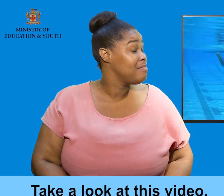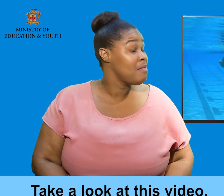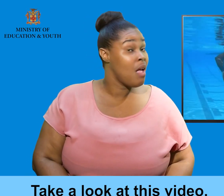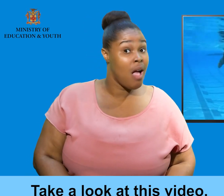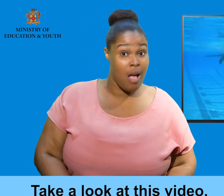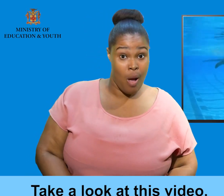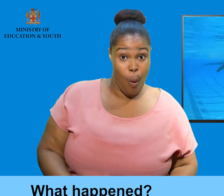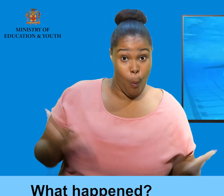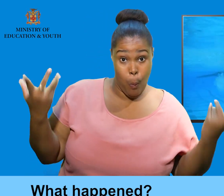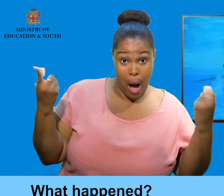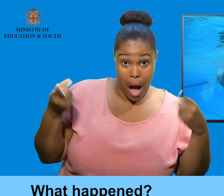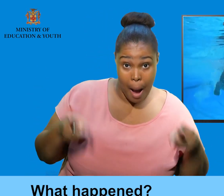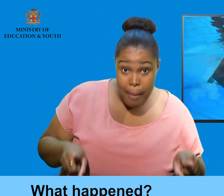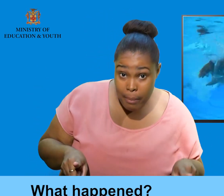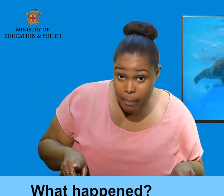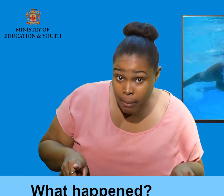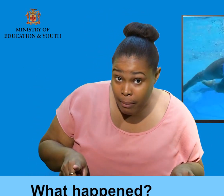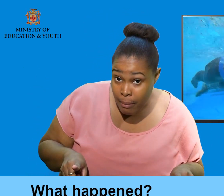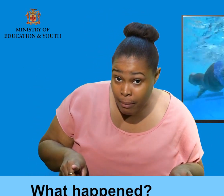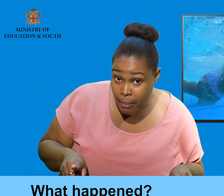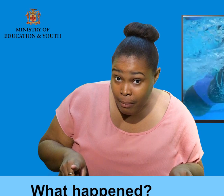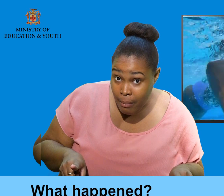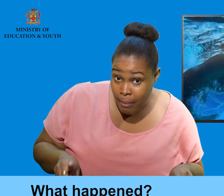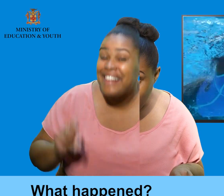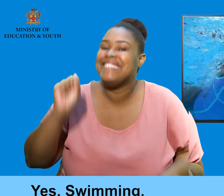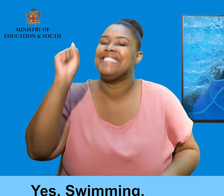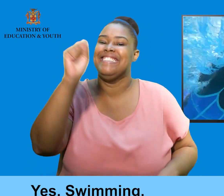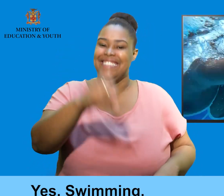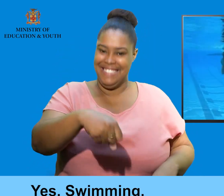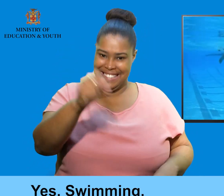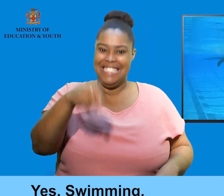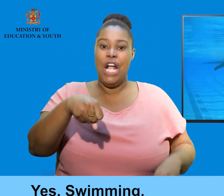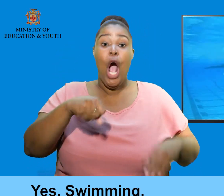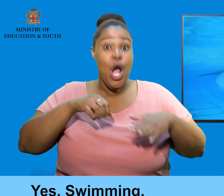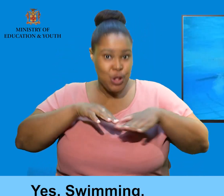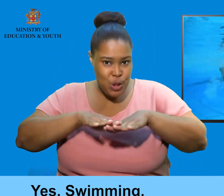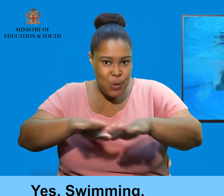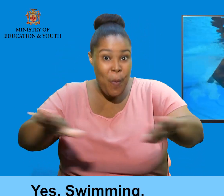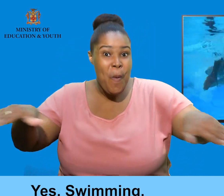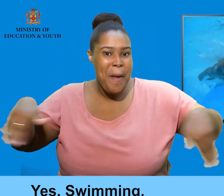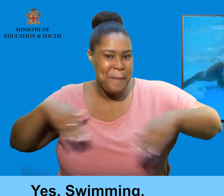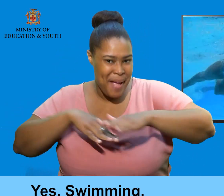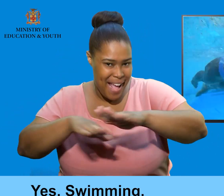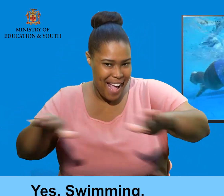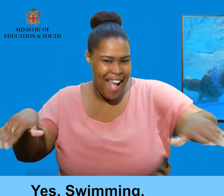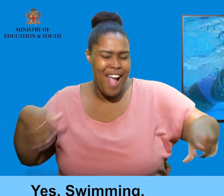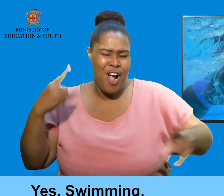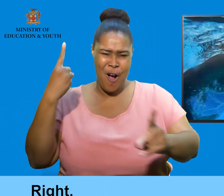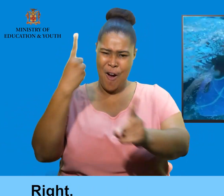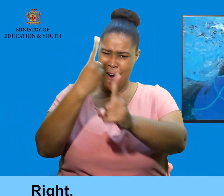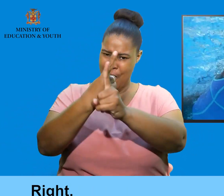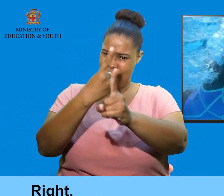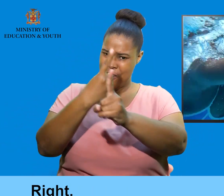What happened? Yes. Swimming. Right.